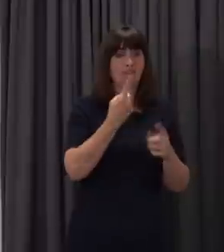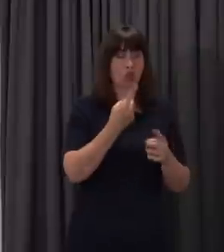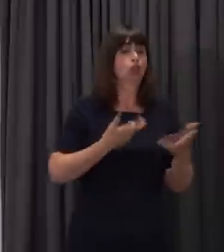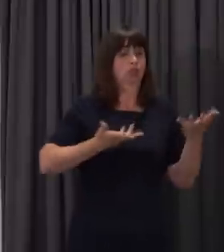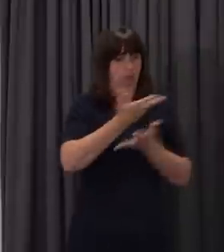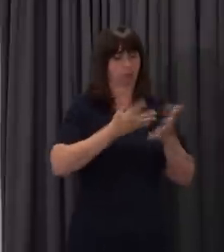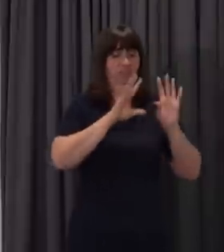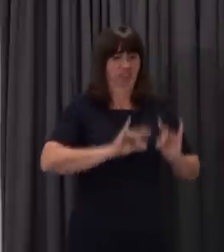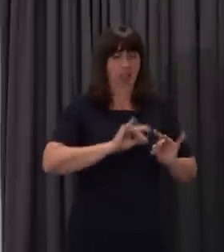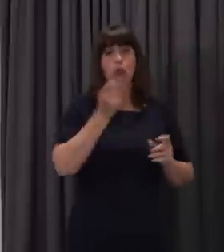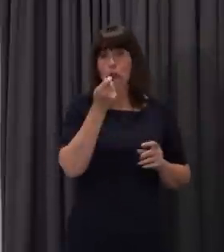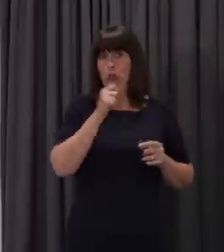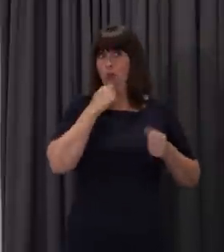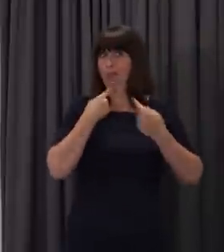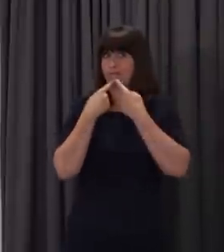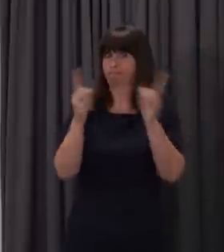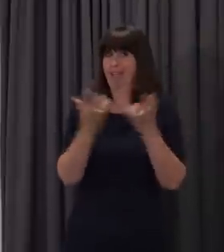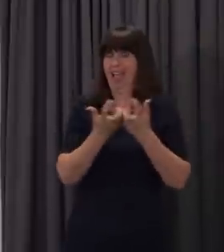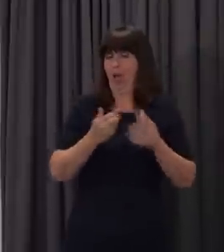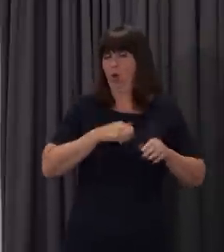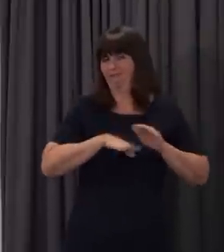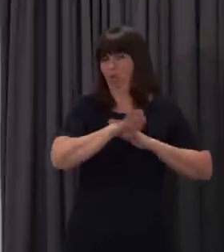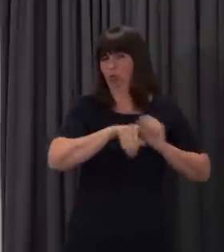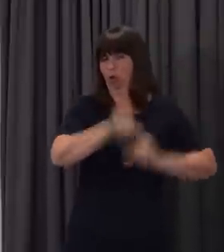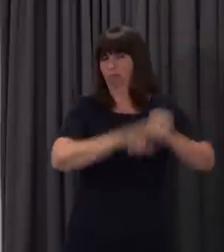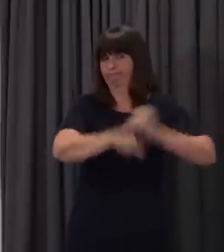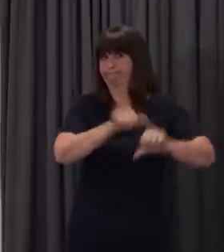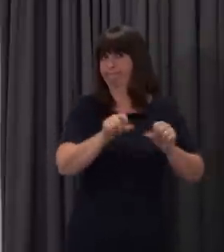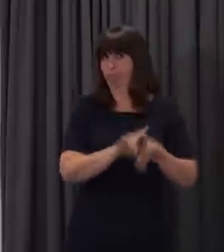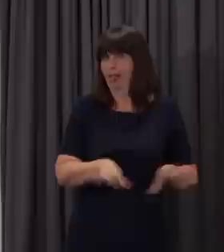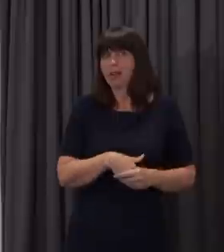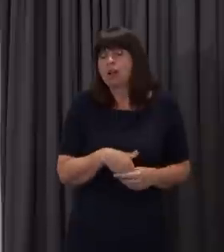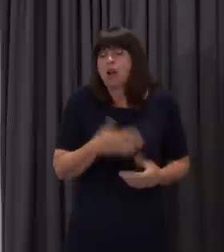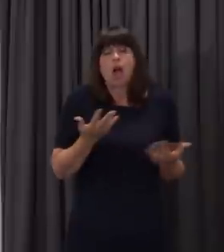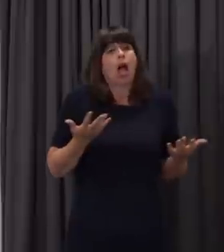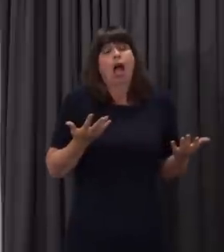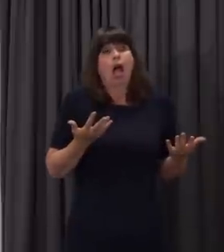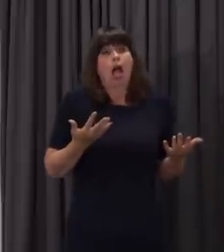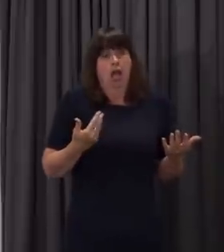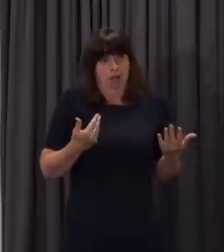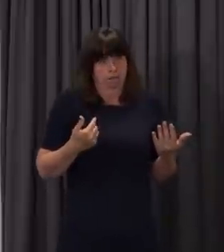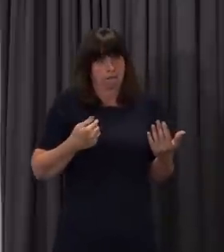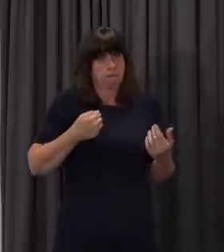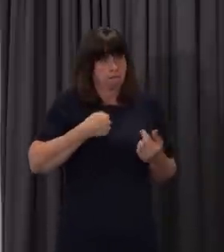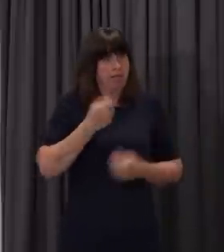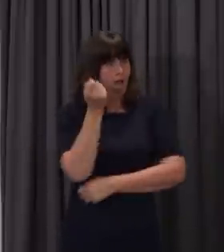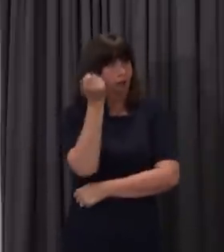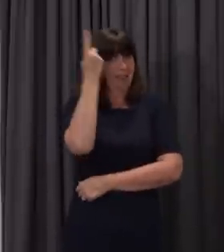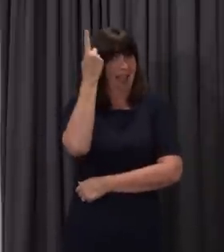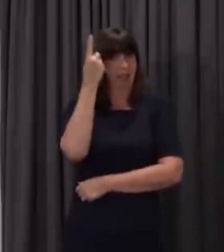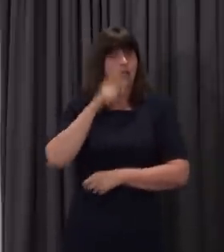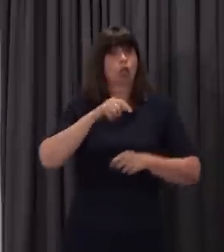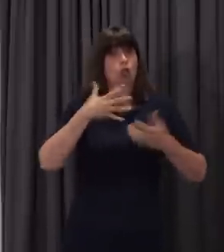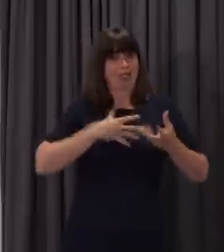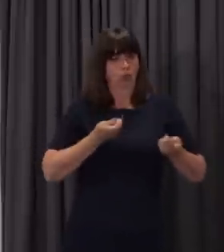will be making an announcement shortly of how we intend to proceed in this regard. So I've got no issue with the principle of student